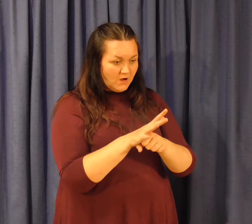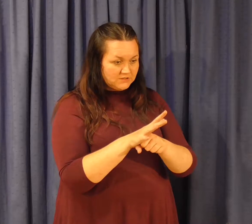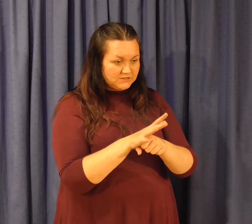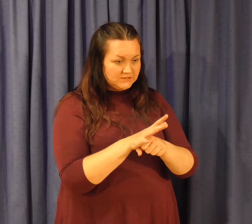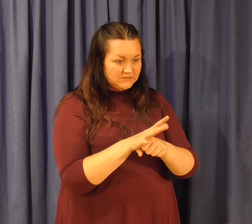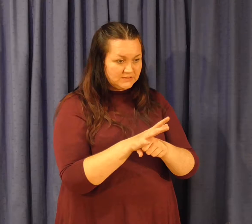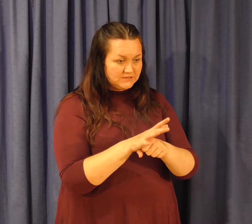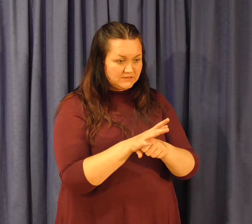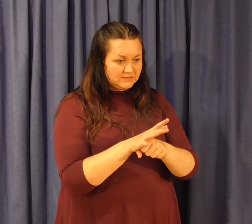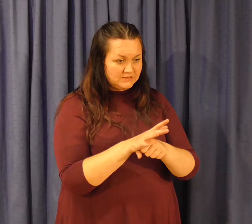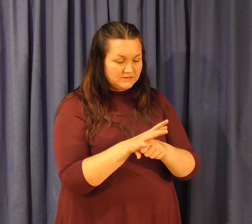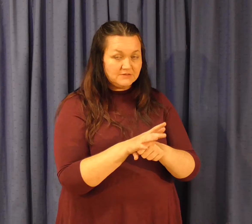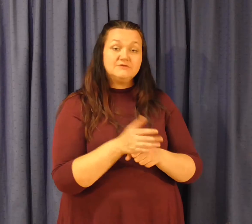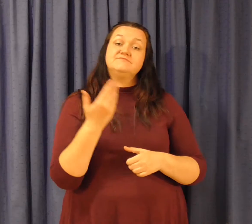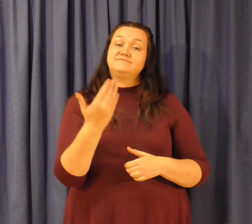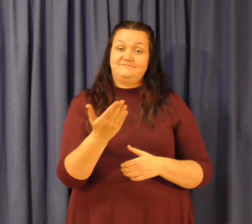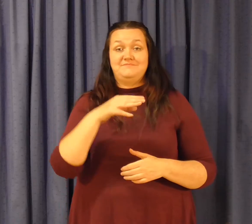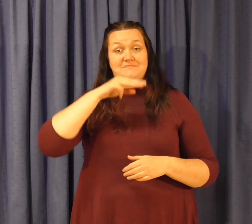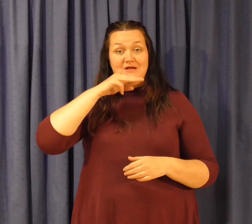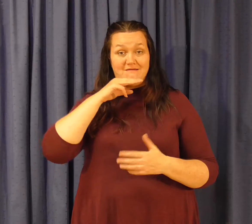This is Michael looking at the last few banknotes in his wallet.